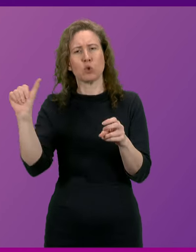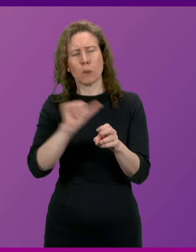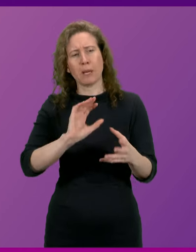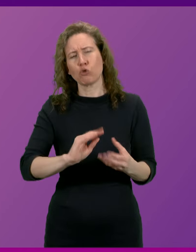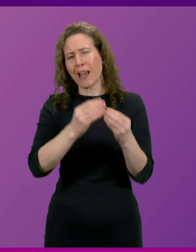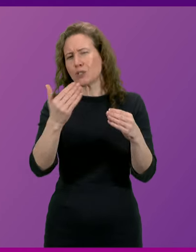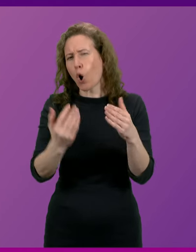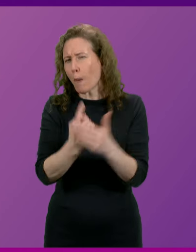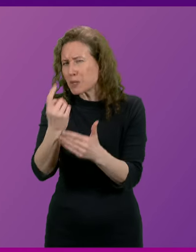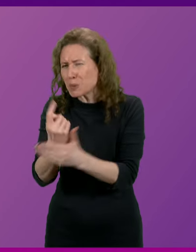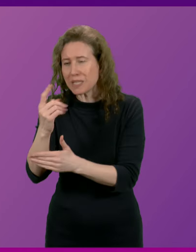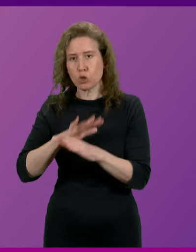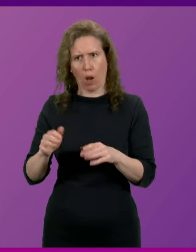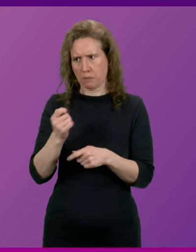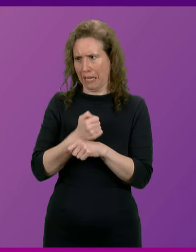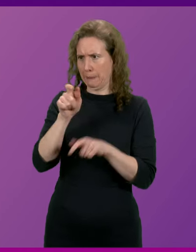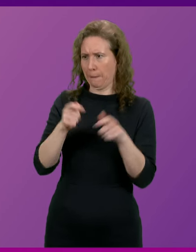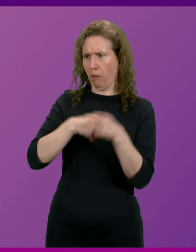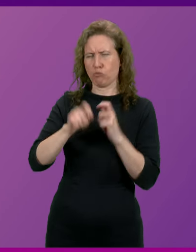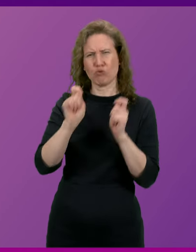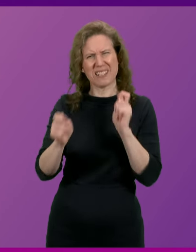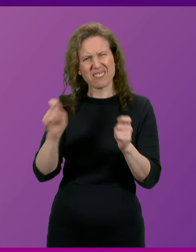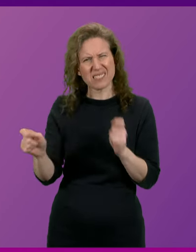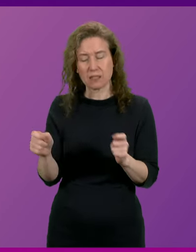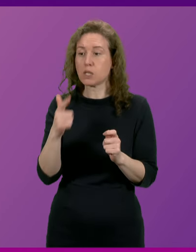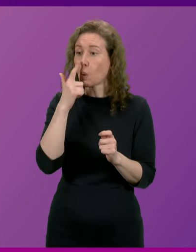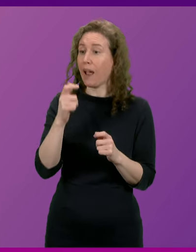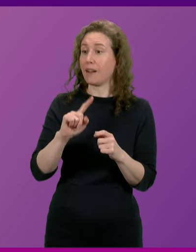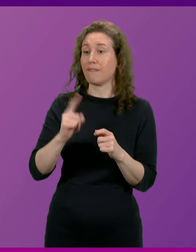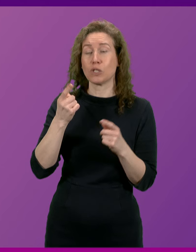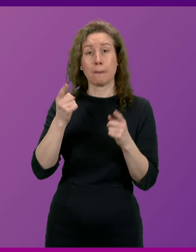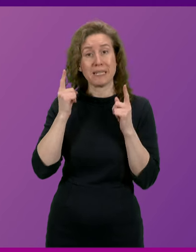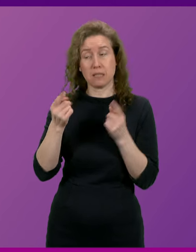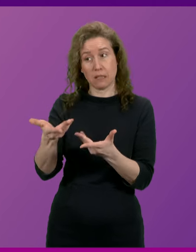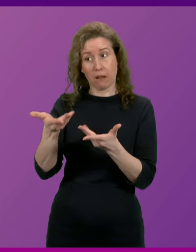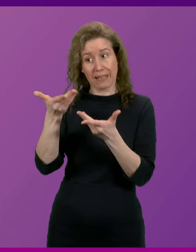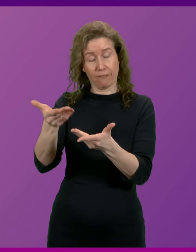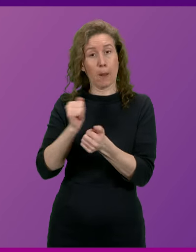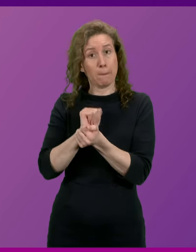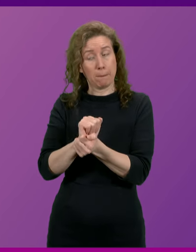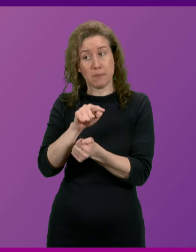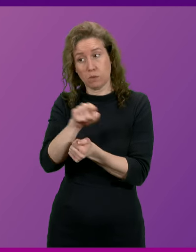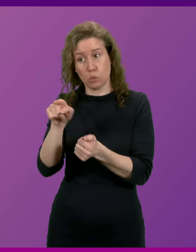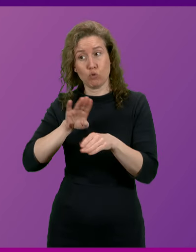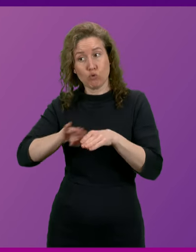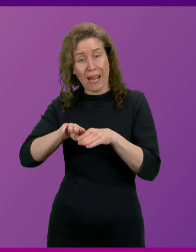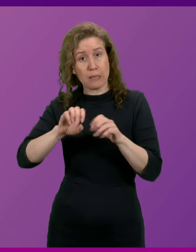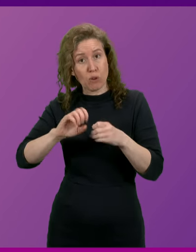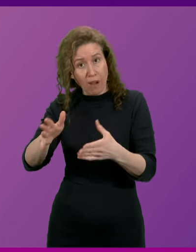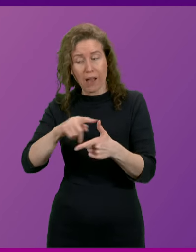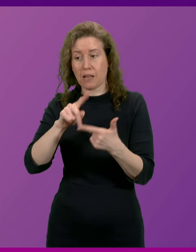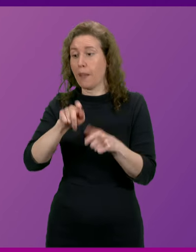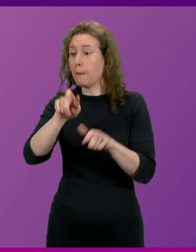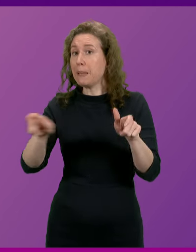opportunities, not making people redundant. So what commitment can the First Minister give to training providers and those they seek to help